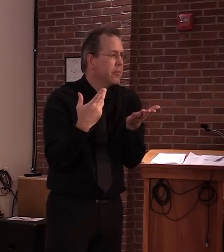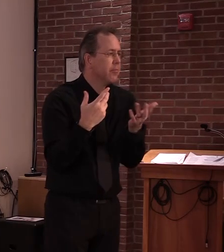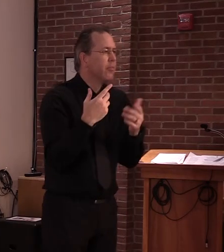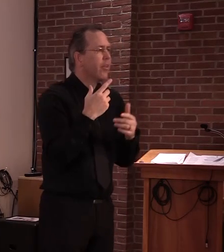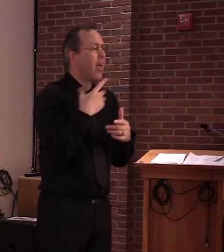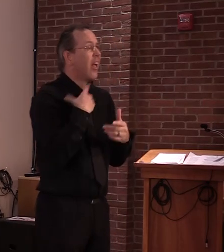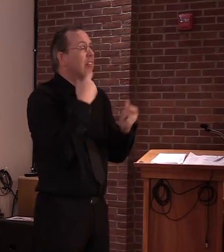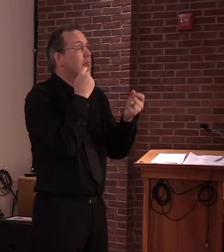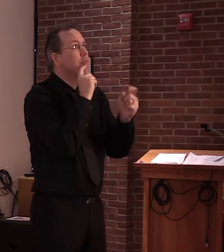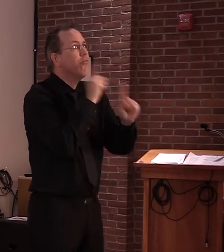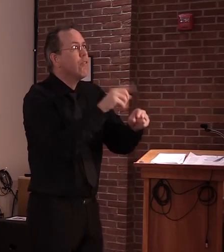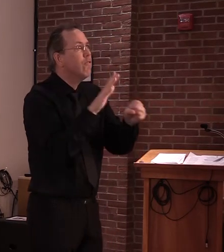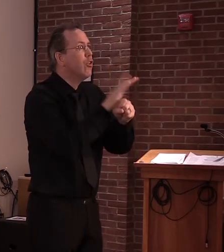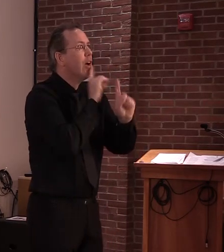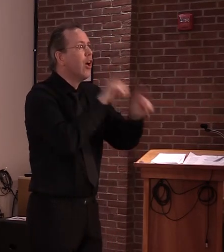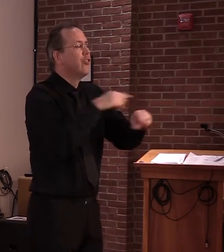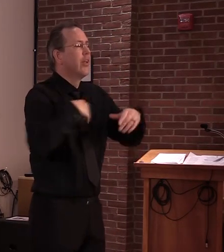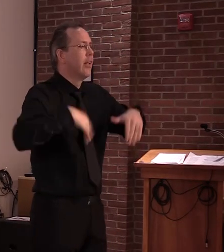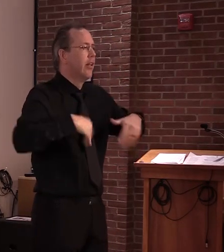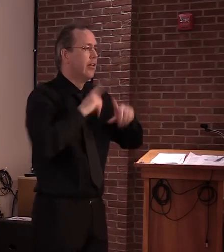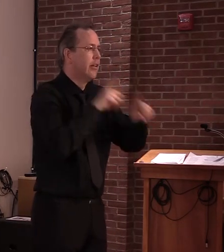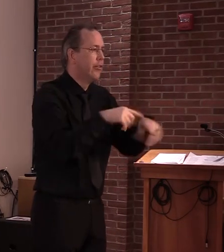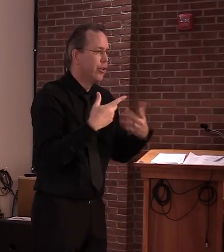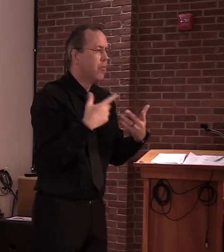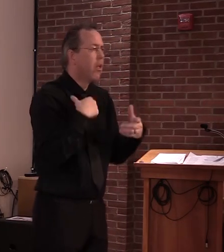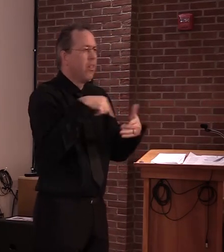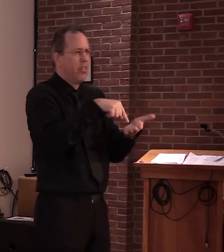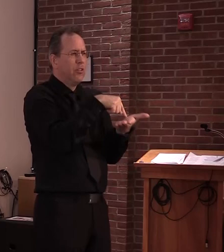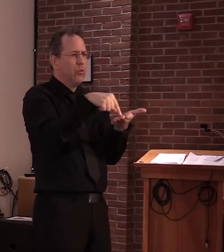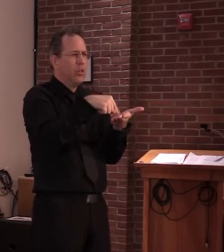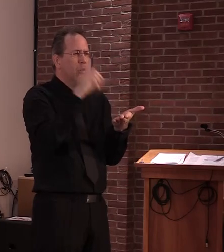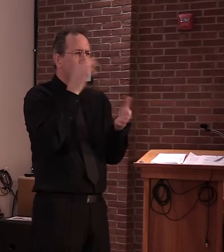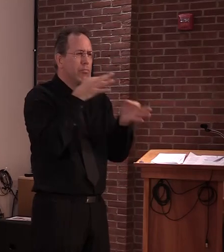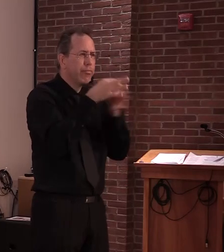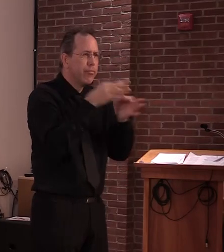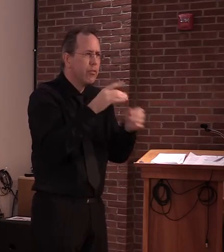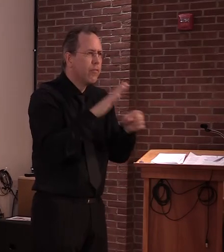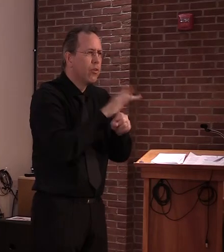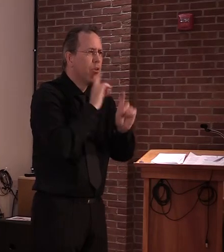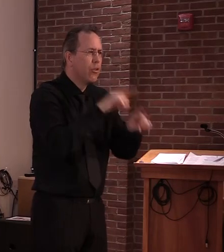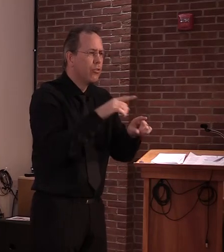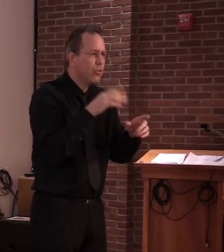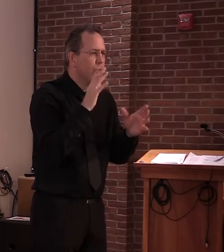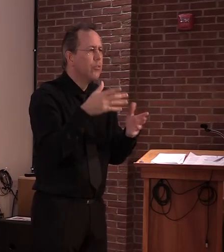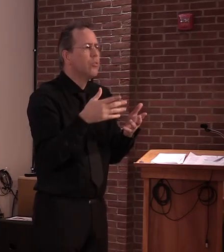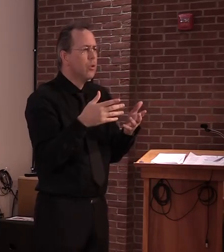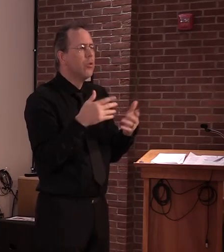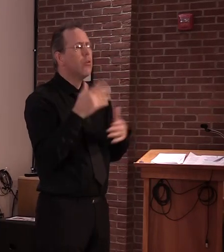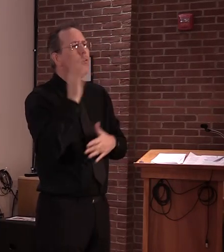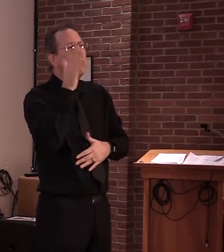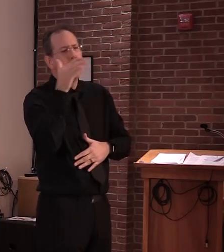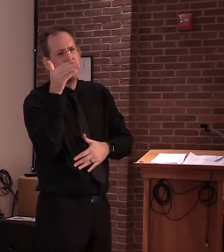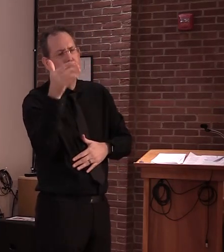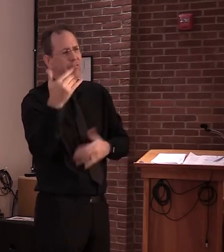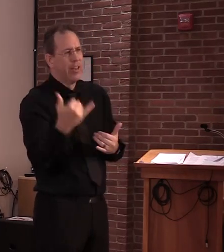you right now. It probably won't be today, but I would say soon, probably midweek.